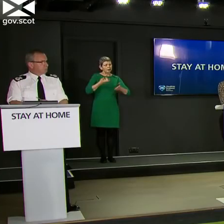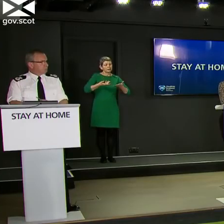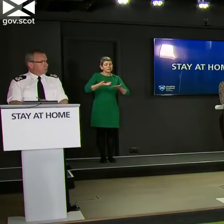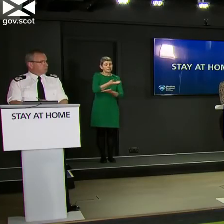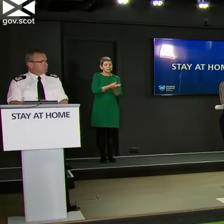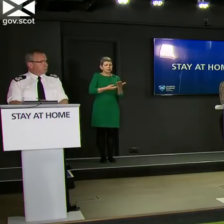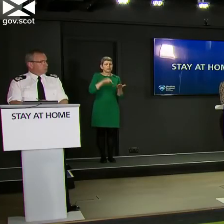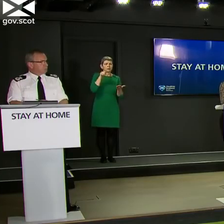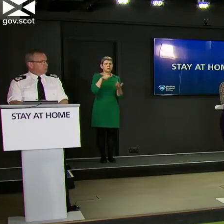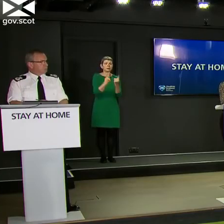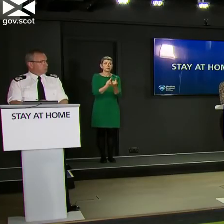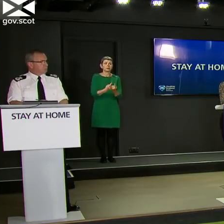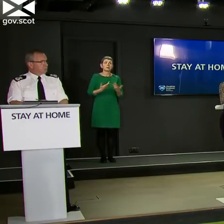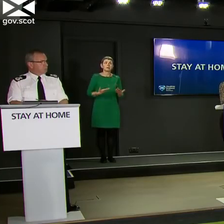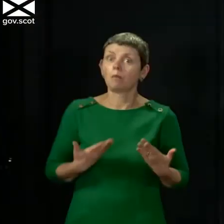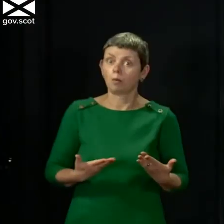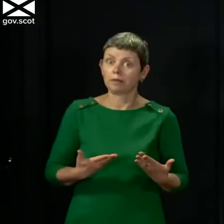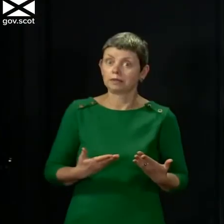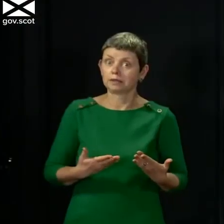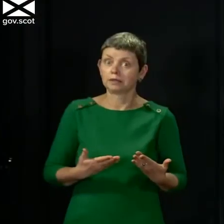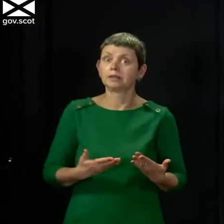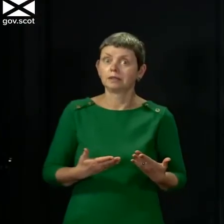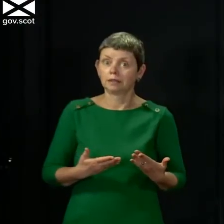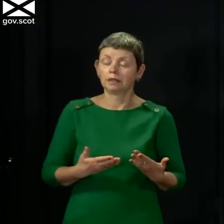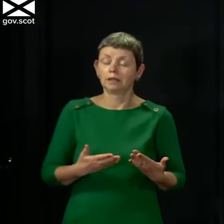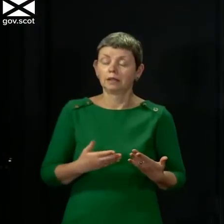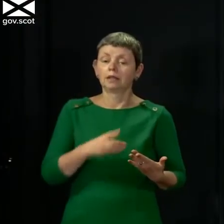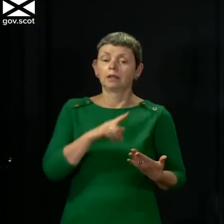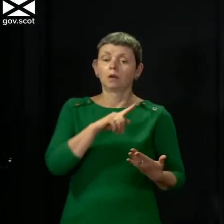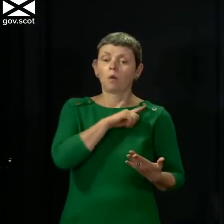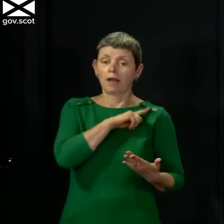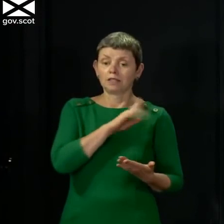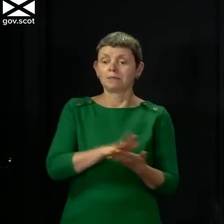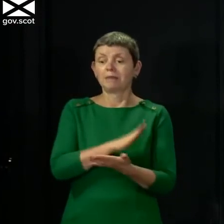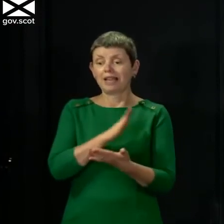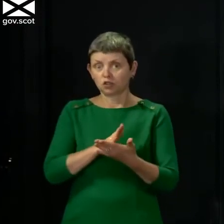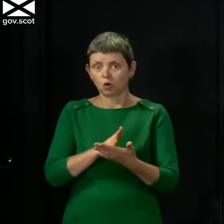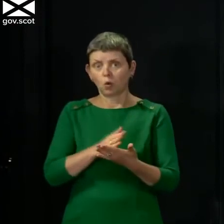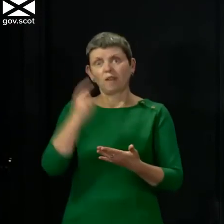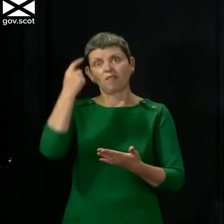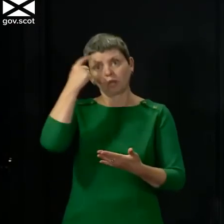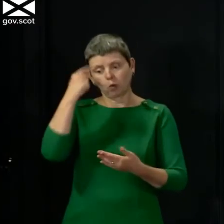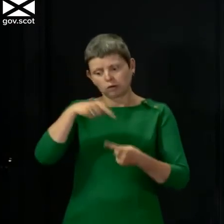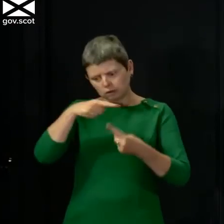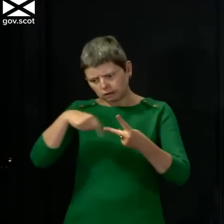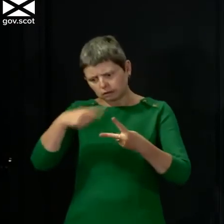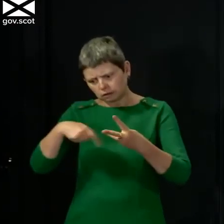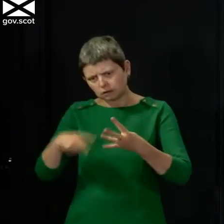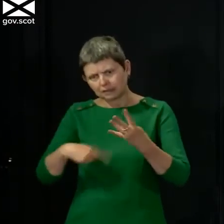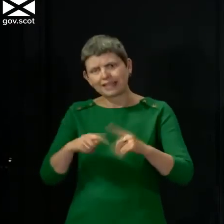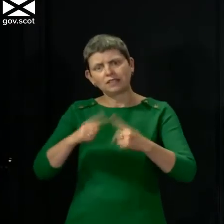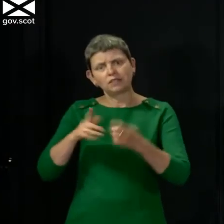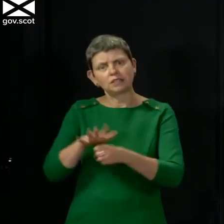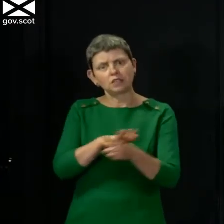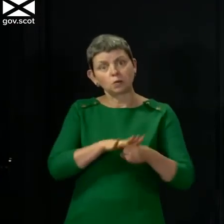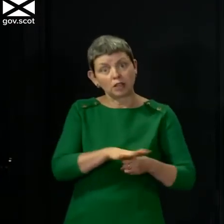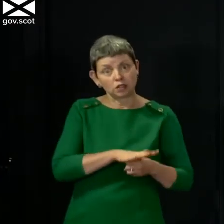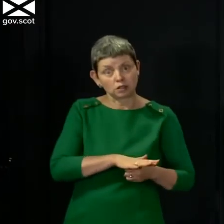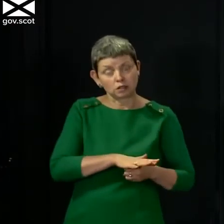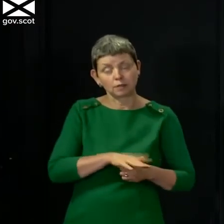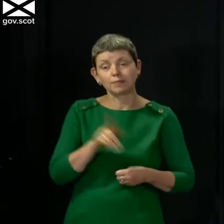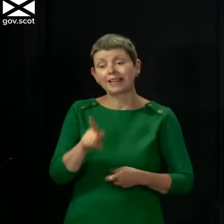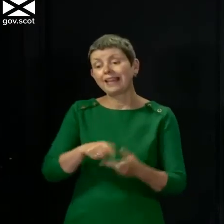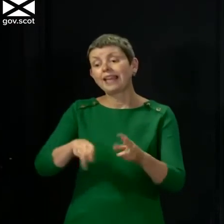are all things that we take account of and come to a view on so if we decide that we are going to make face